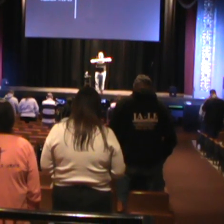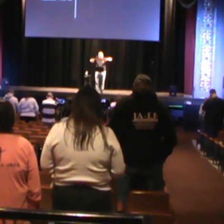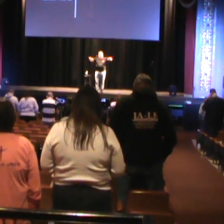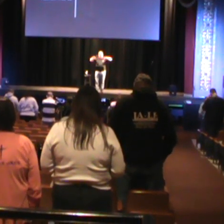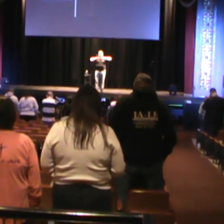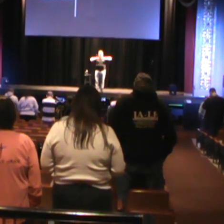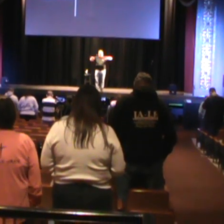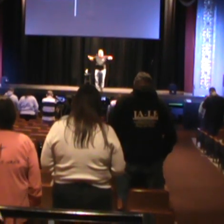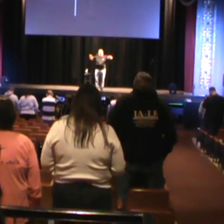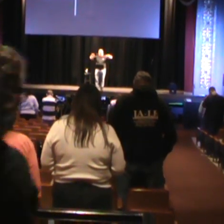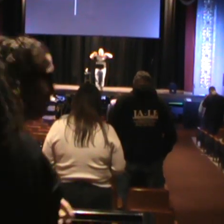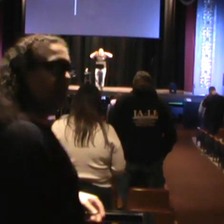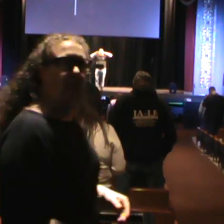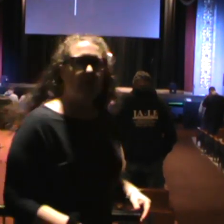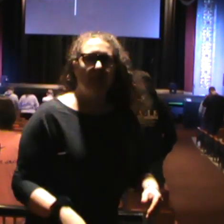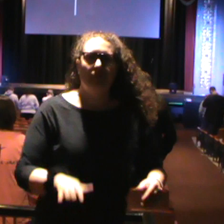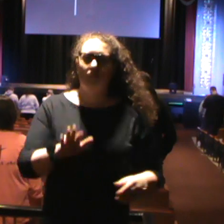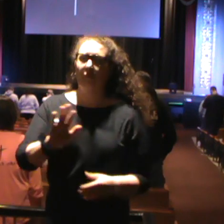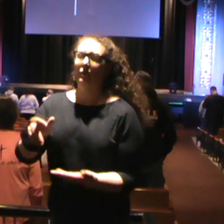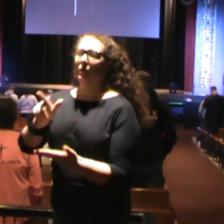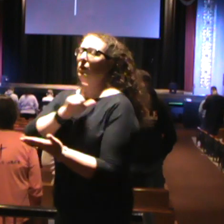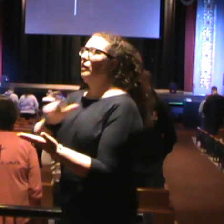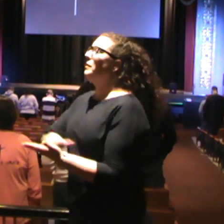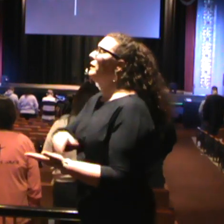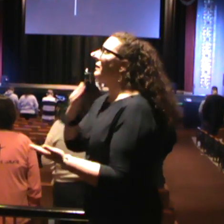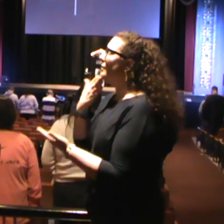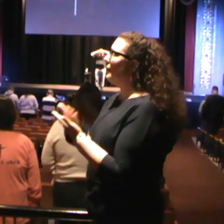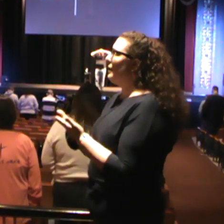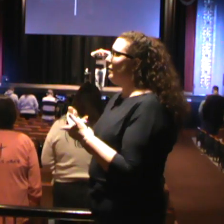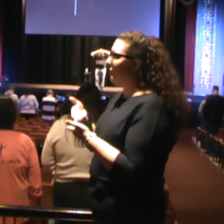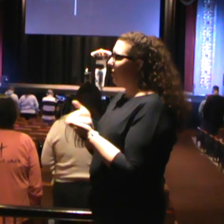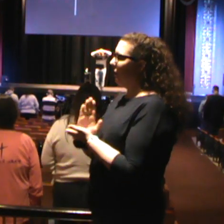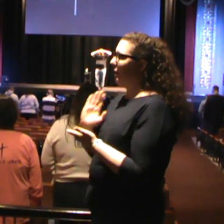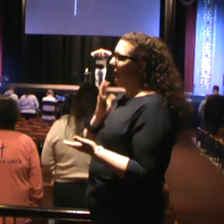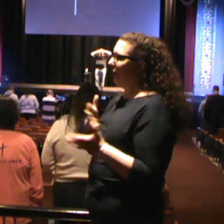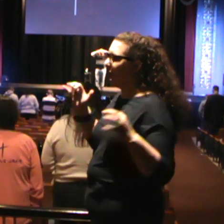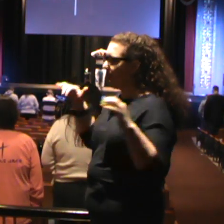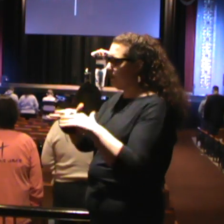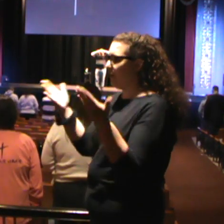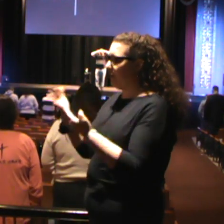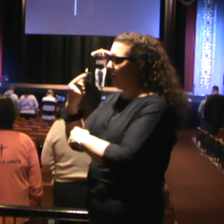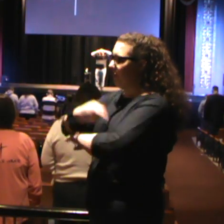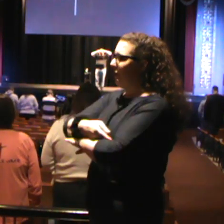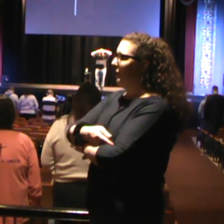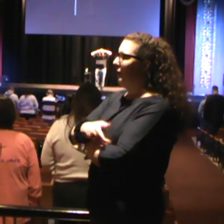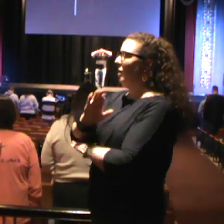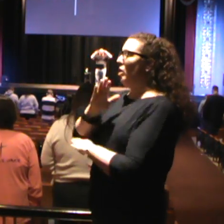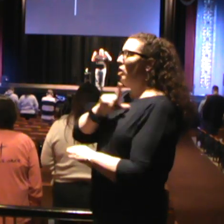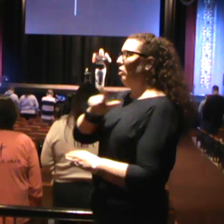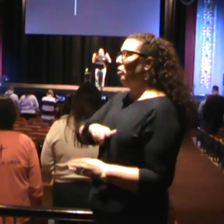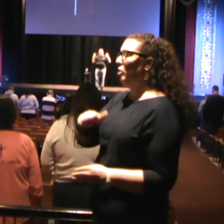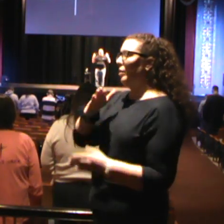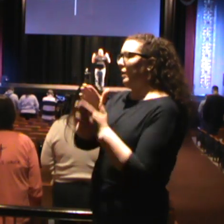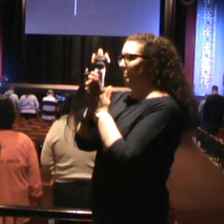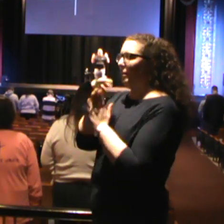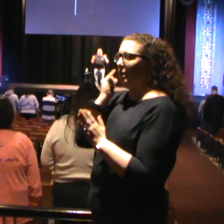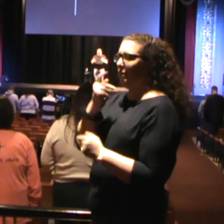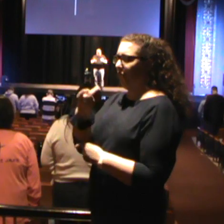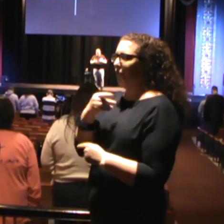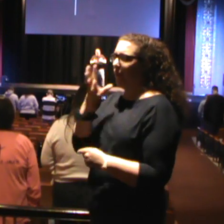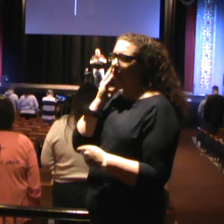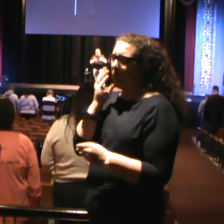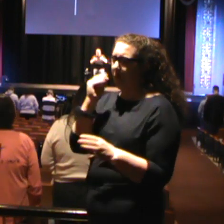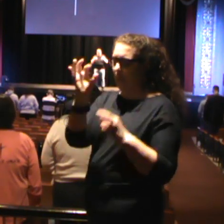would get anything out of our mind that is keeping us from seeing and hearing your word. Lord, I pray that we would just